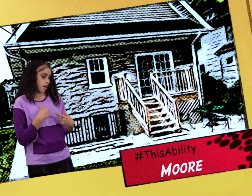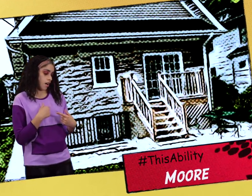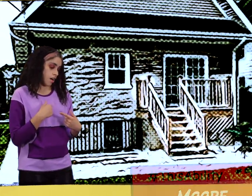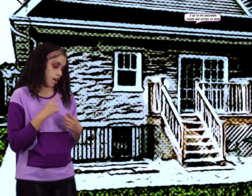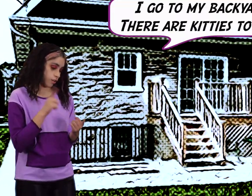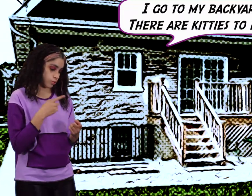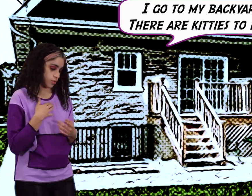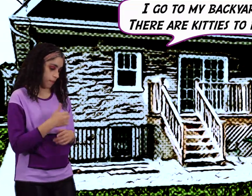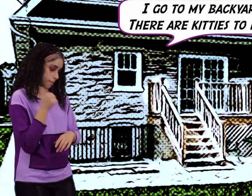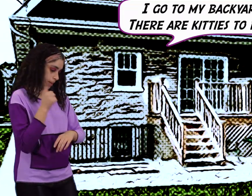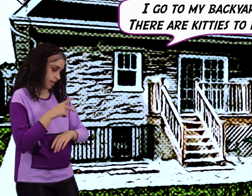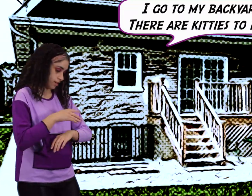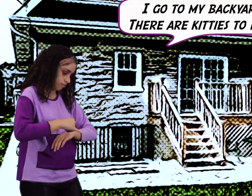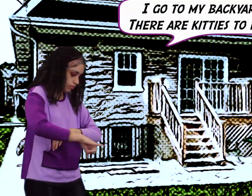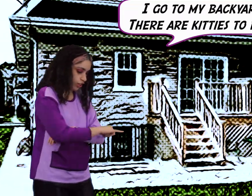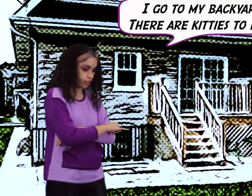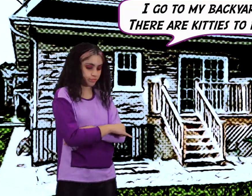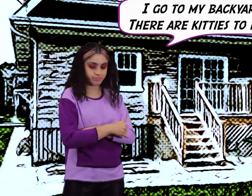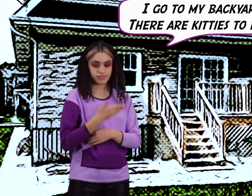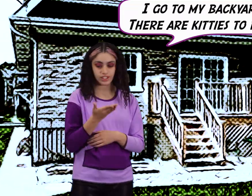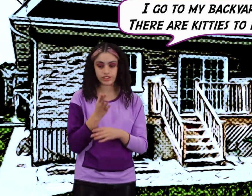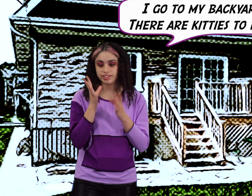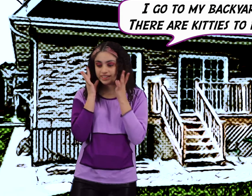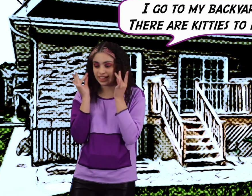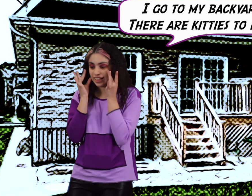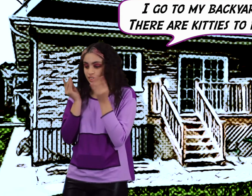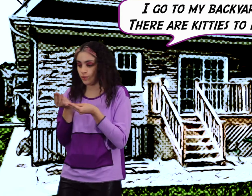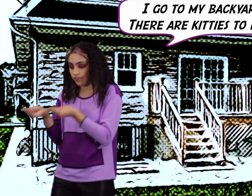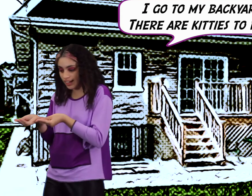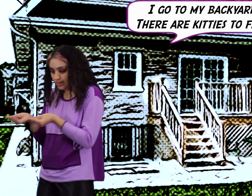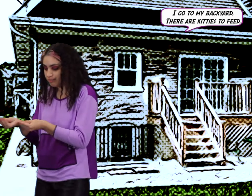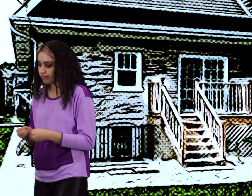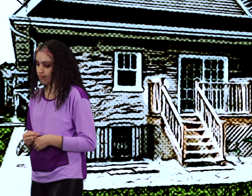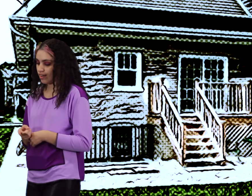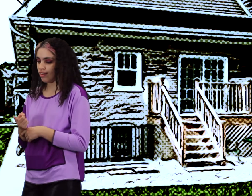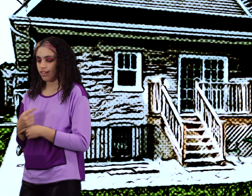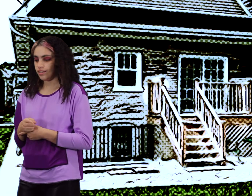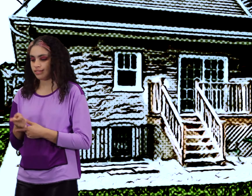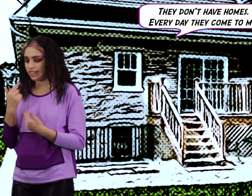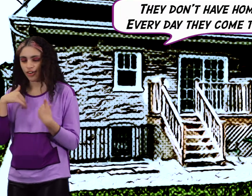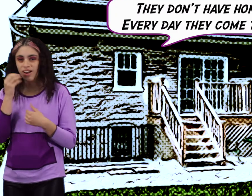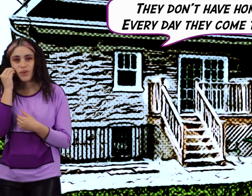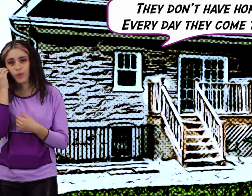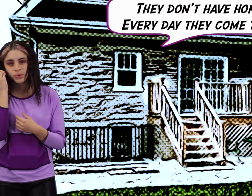i go to my backyard i go you need to be super i want they'll have home